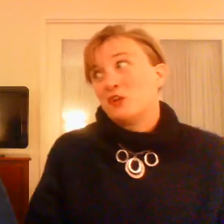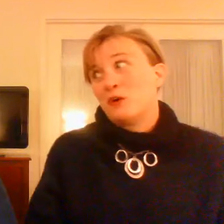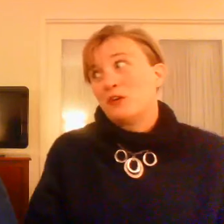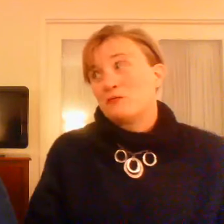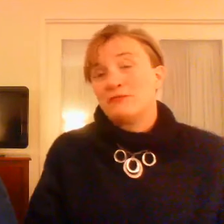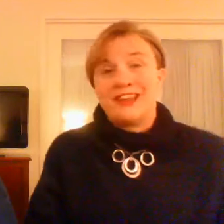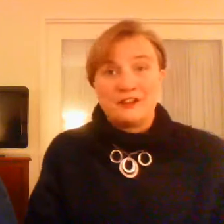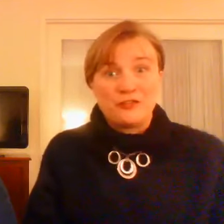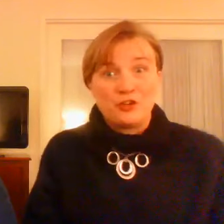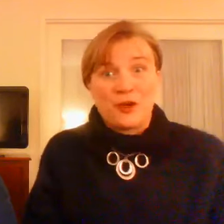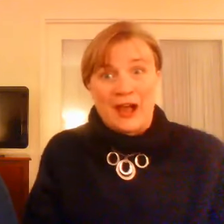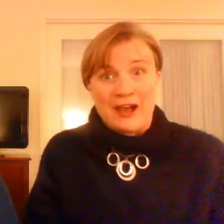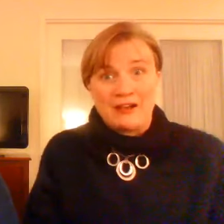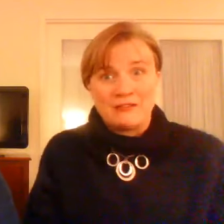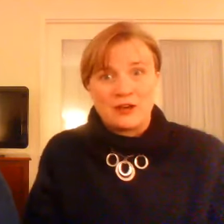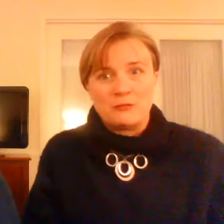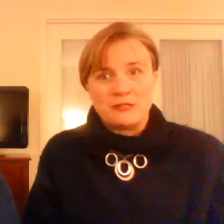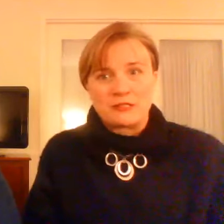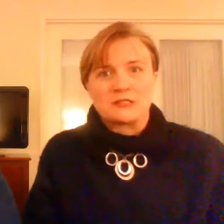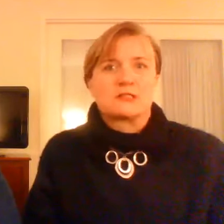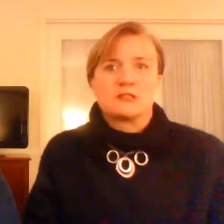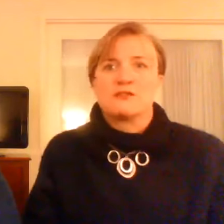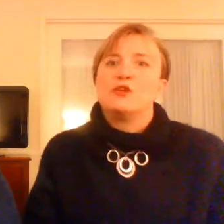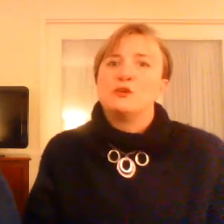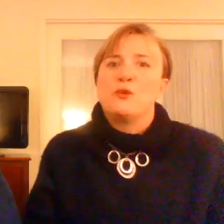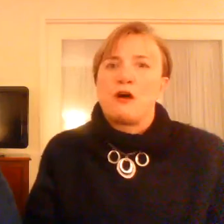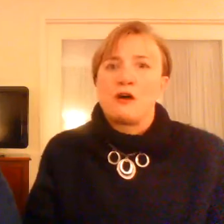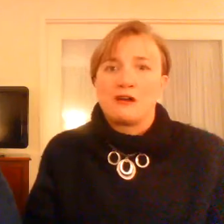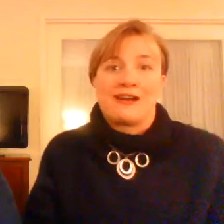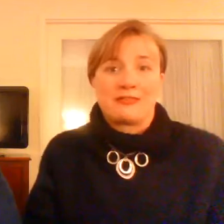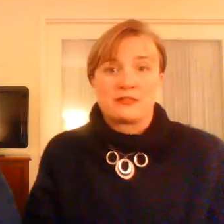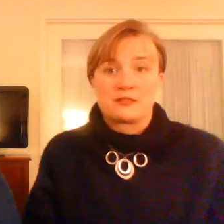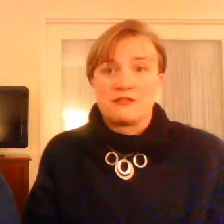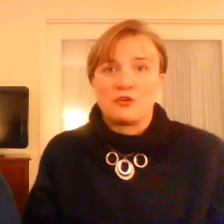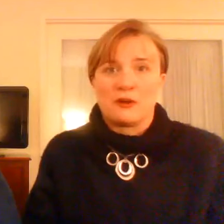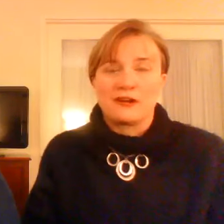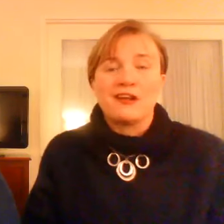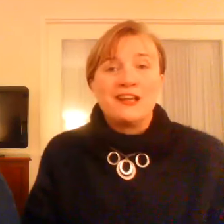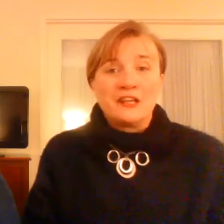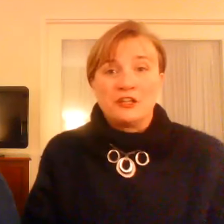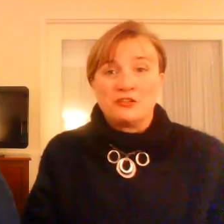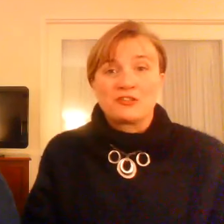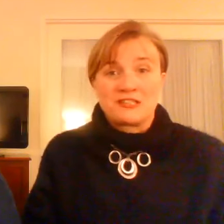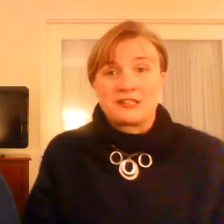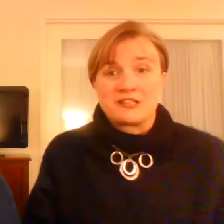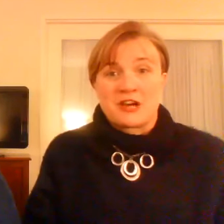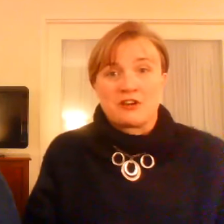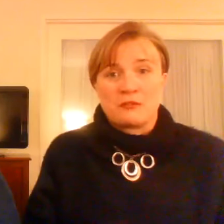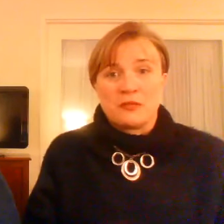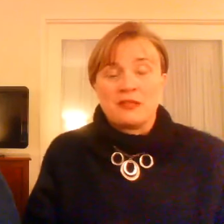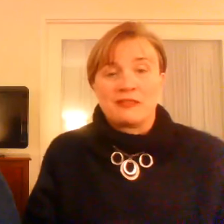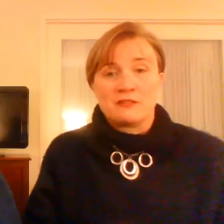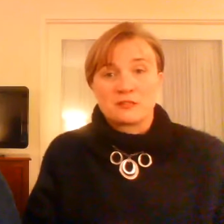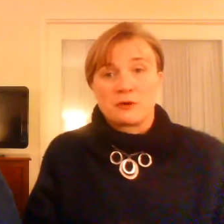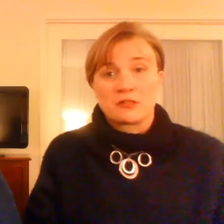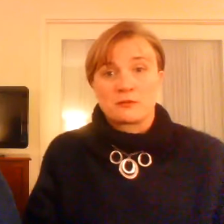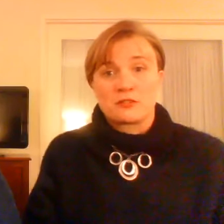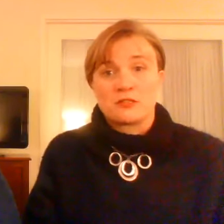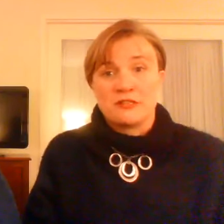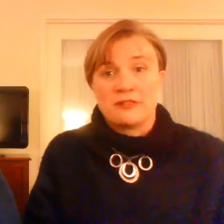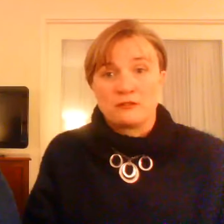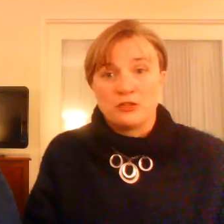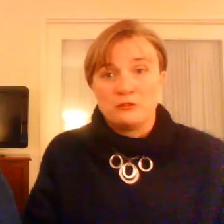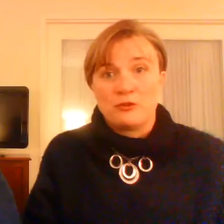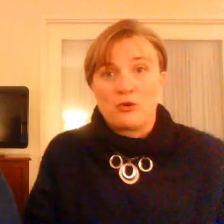you. You're welcome. And if you have a business, if you are at this level where you're sick and tired of being the smartest